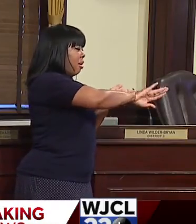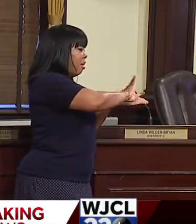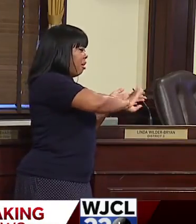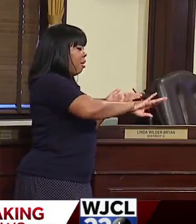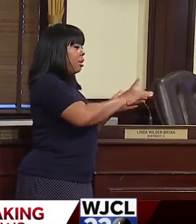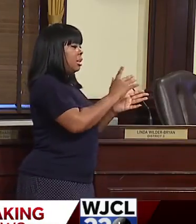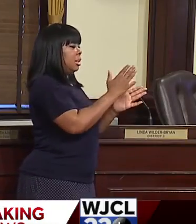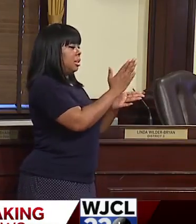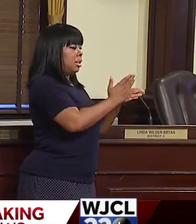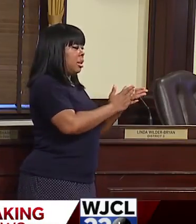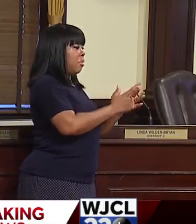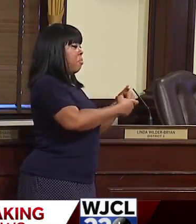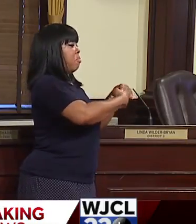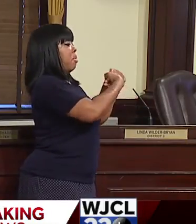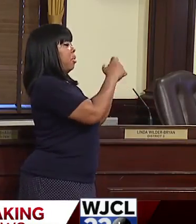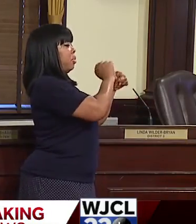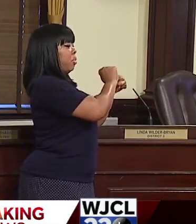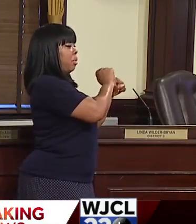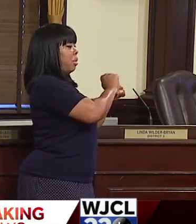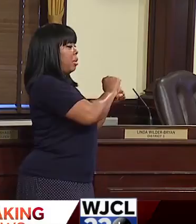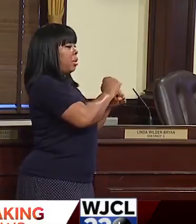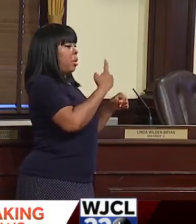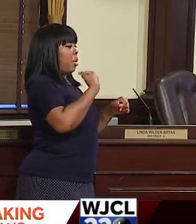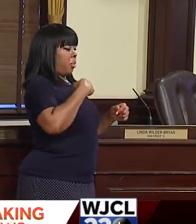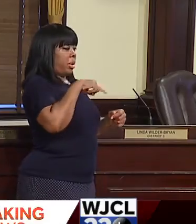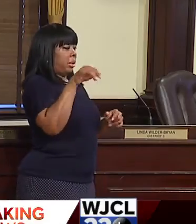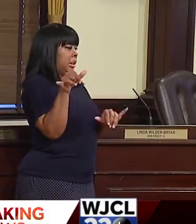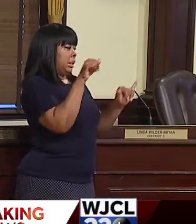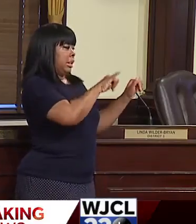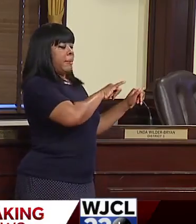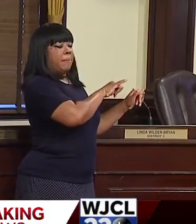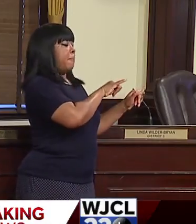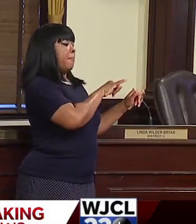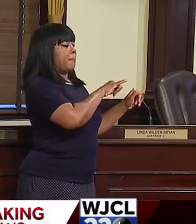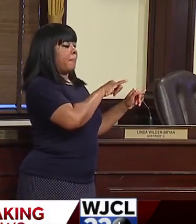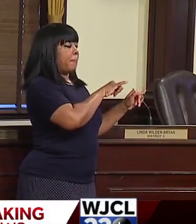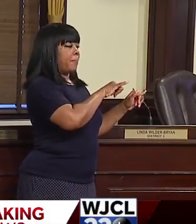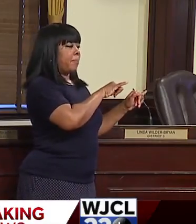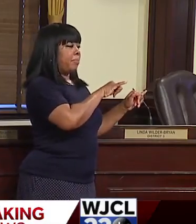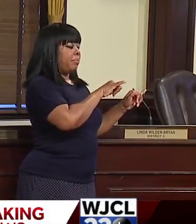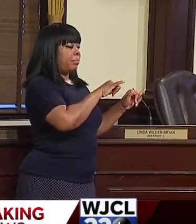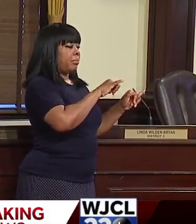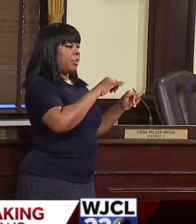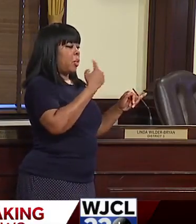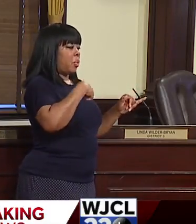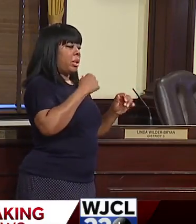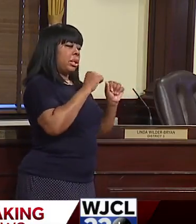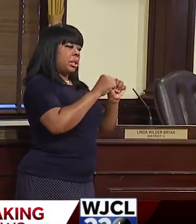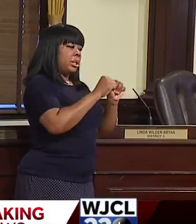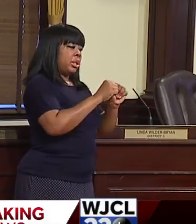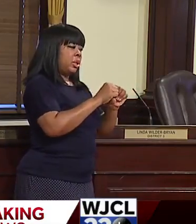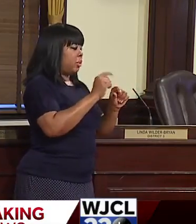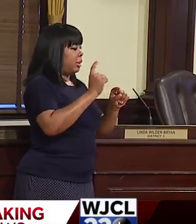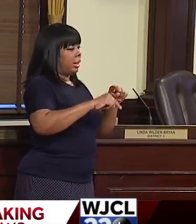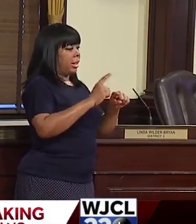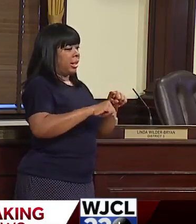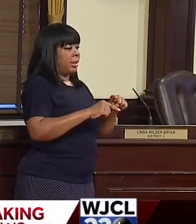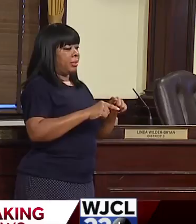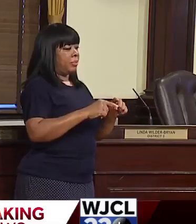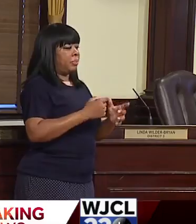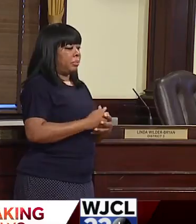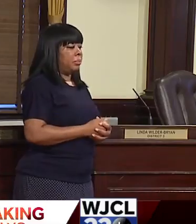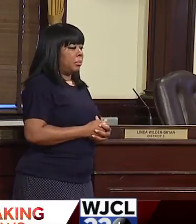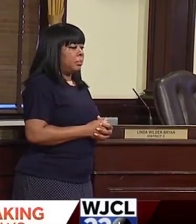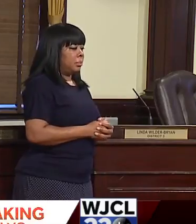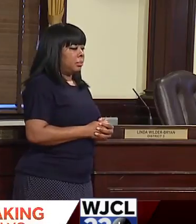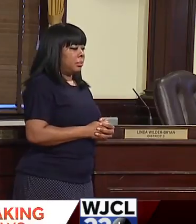furloughs. And, you know, we're not there yet. But, you know, certainly we cannot continue this way and not have some type of